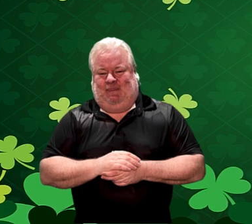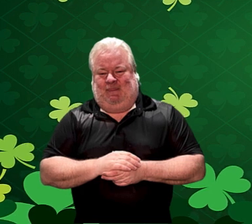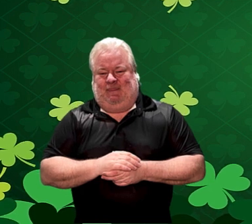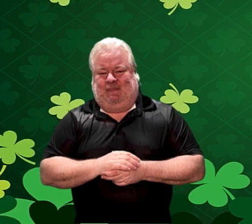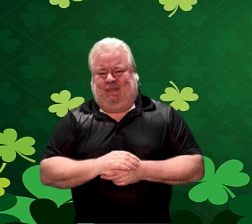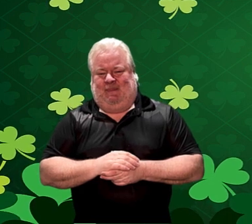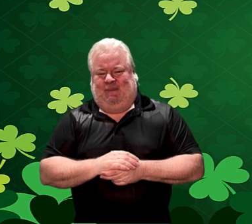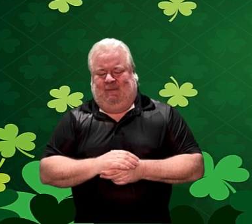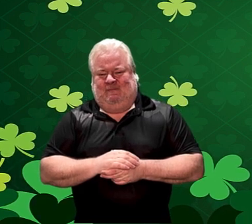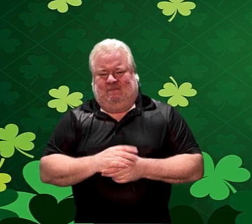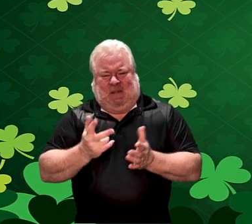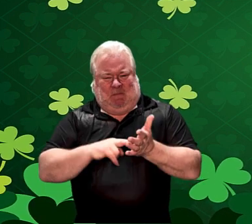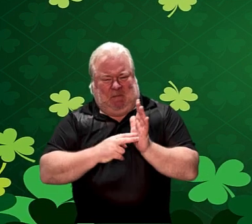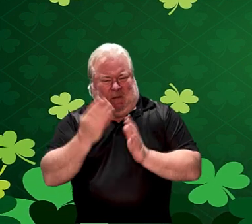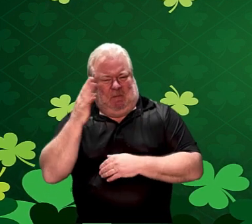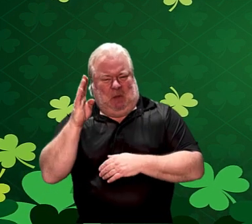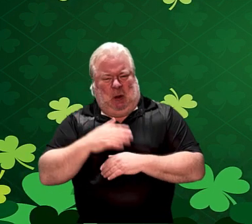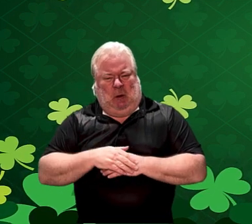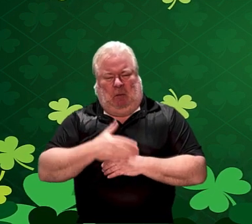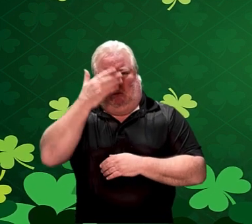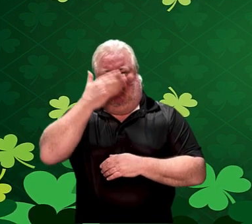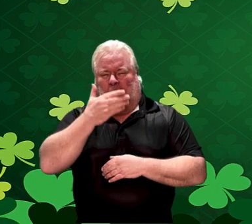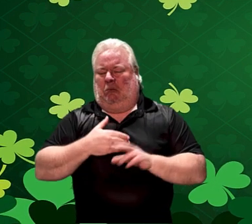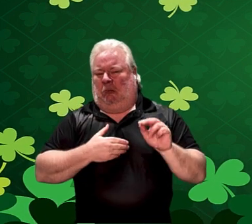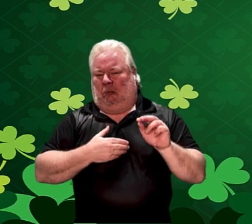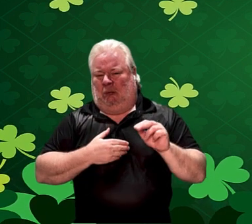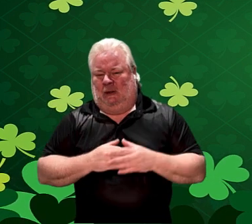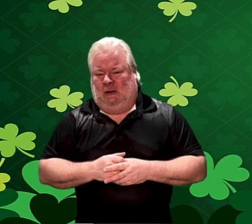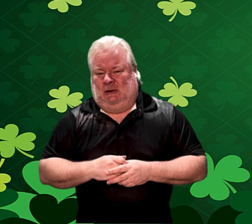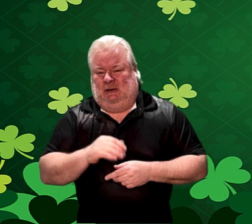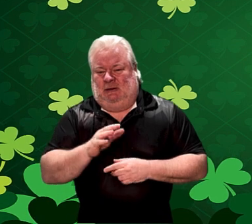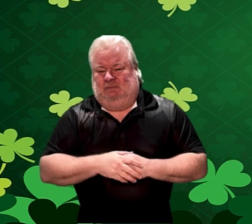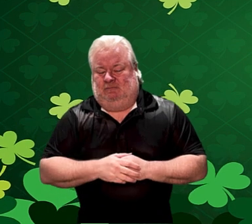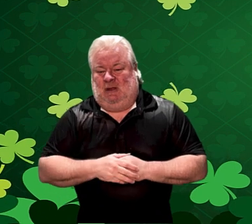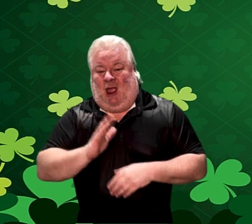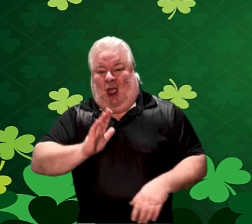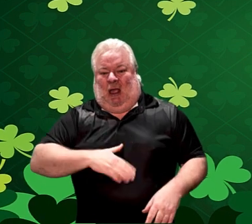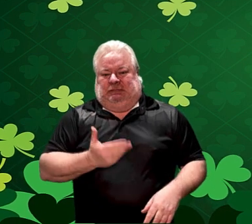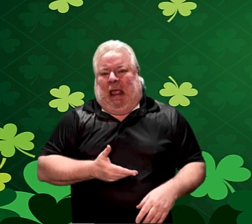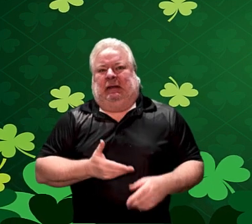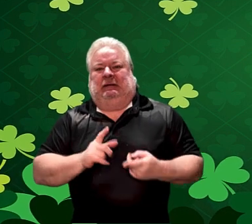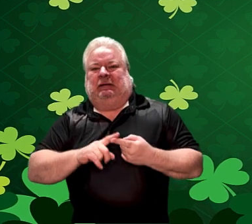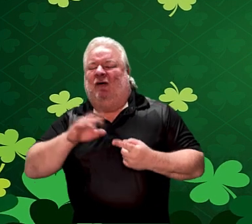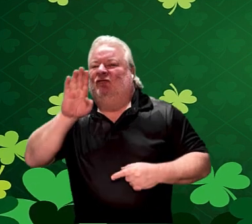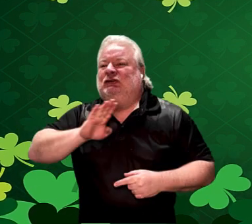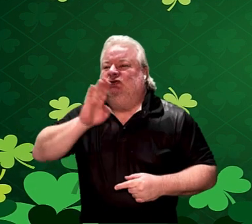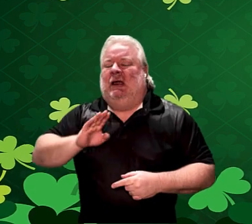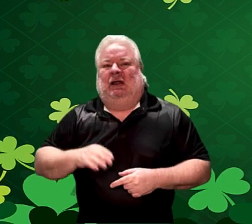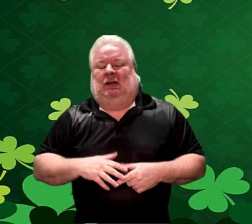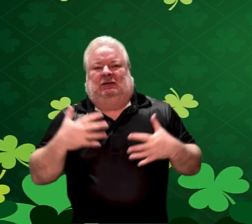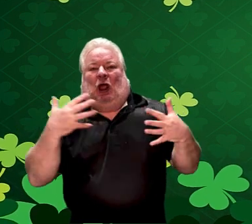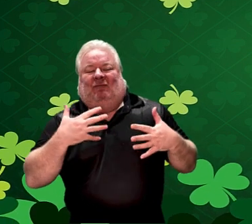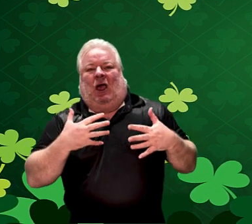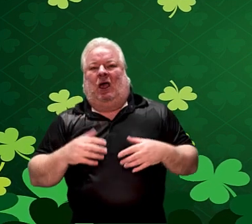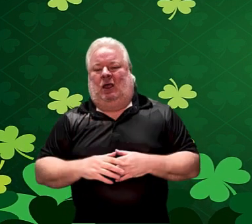And like, no, I'm not really even sure what blue means. So I'm going to put no. You can be feeling upset, frustrated,